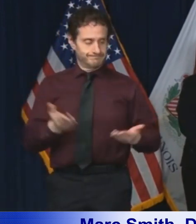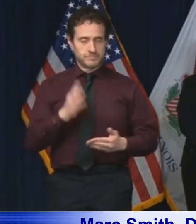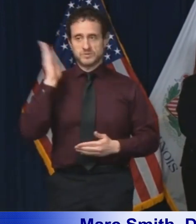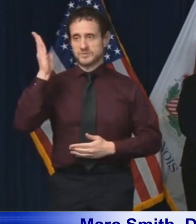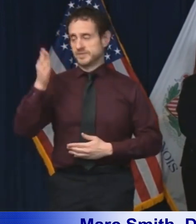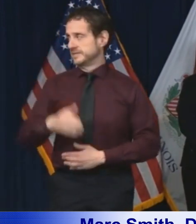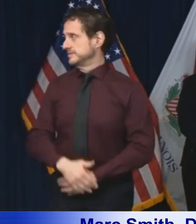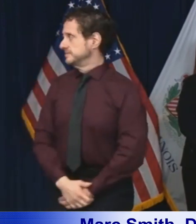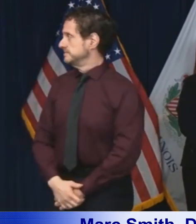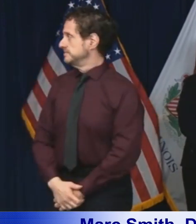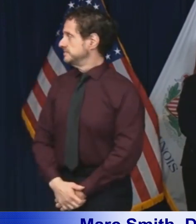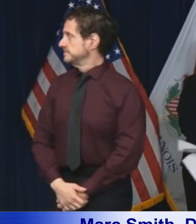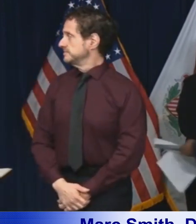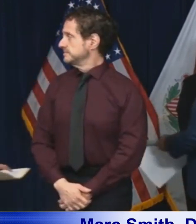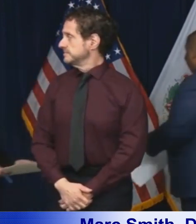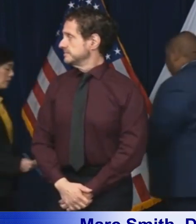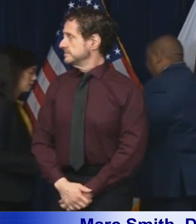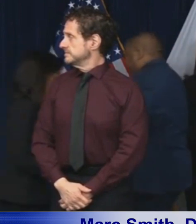podium.